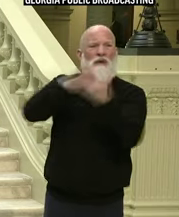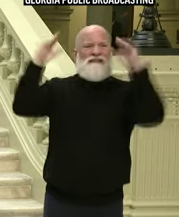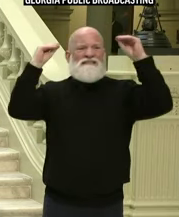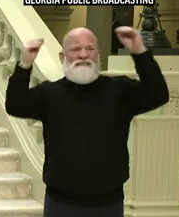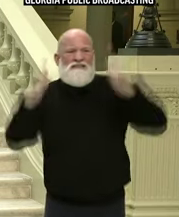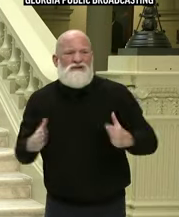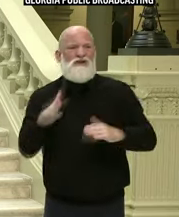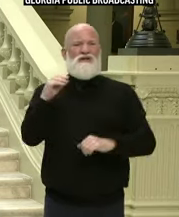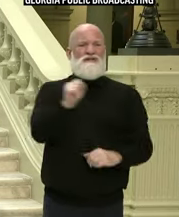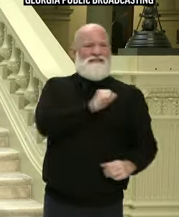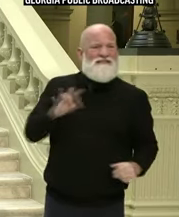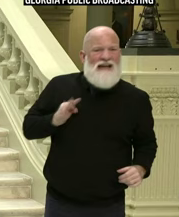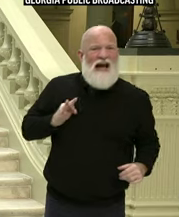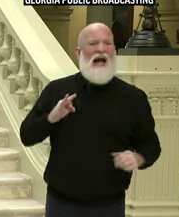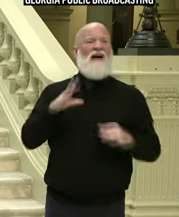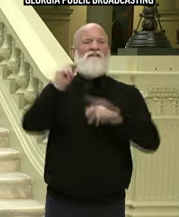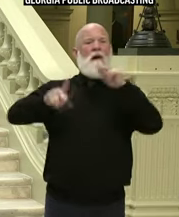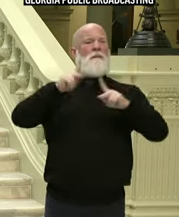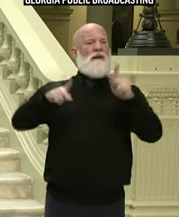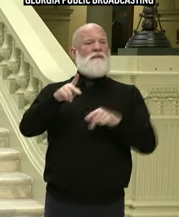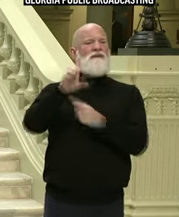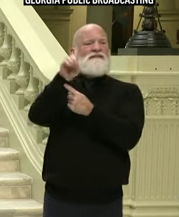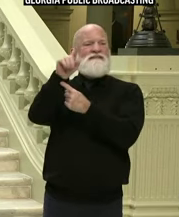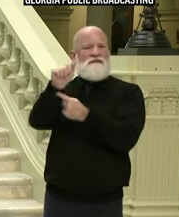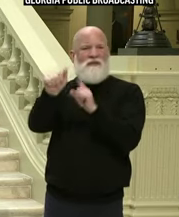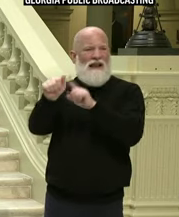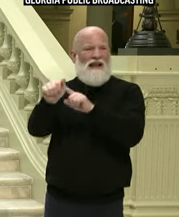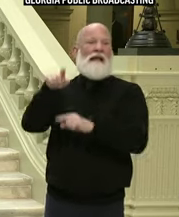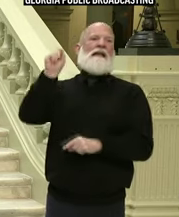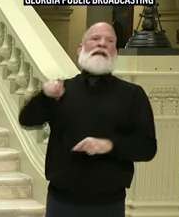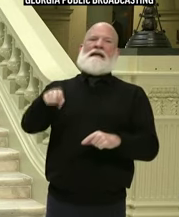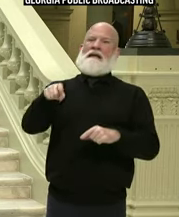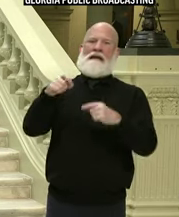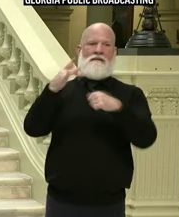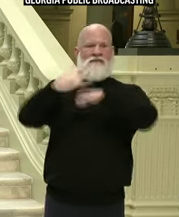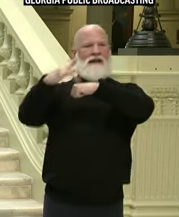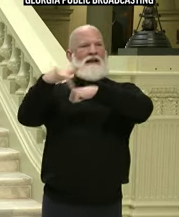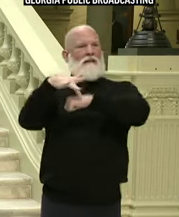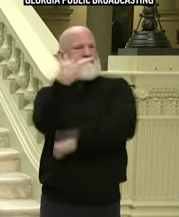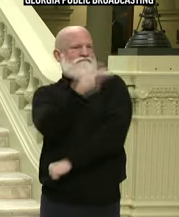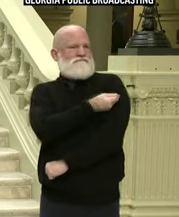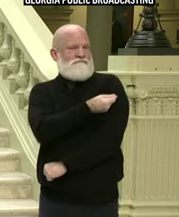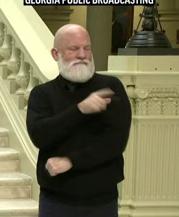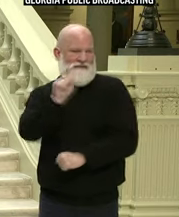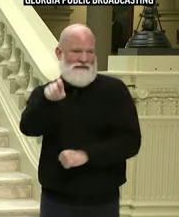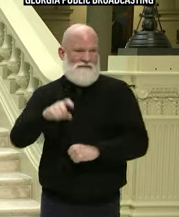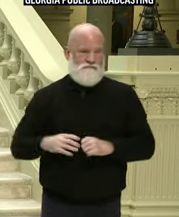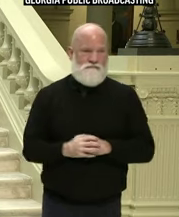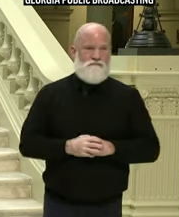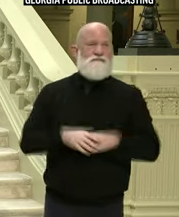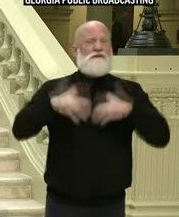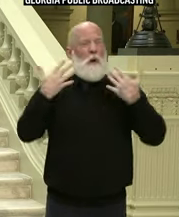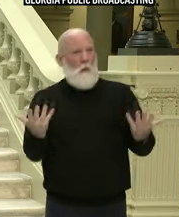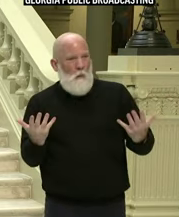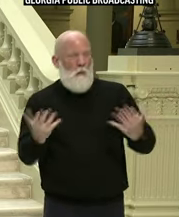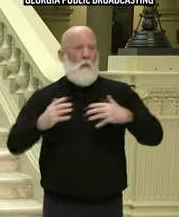disabilities being made eligible for the vaccine beyond those current seniors and otherwise eligible. I